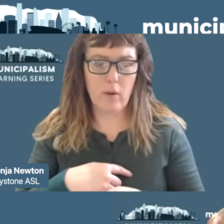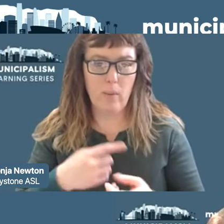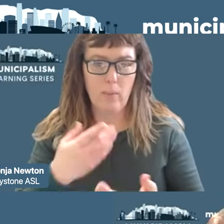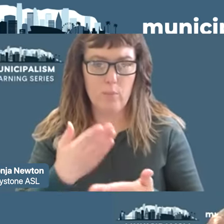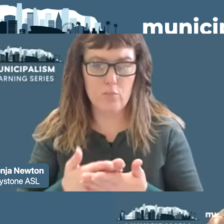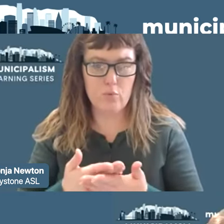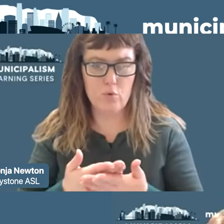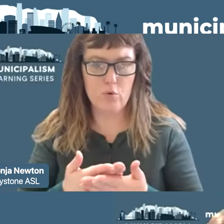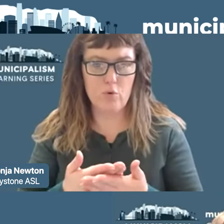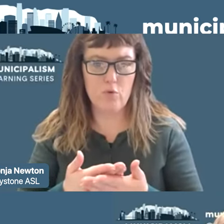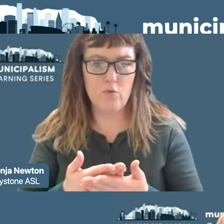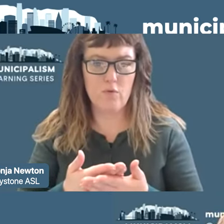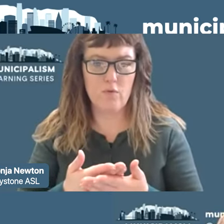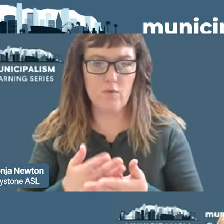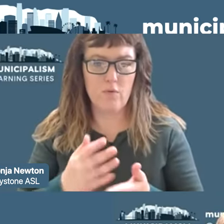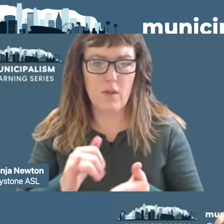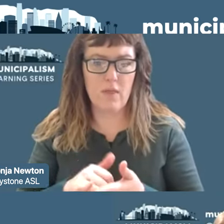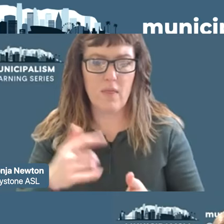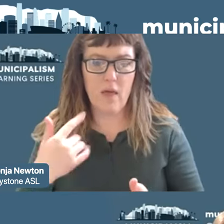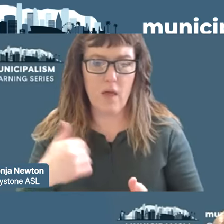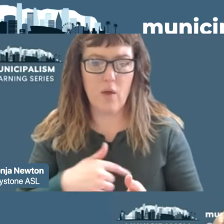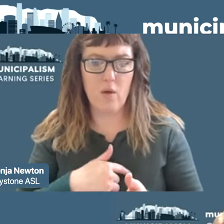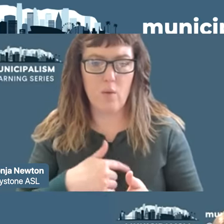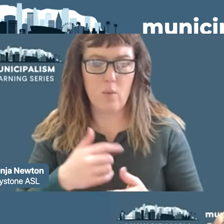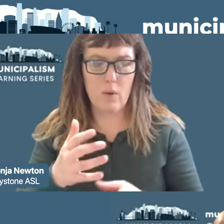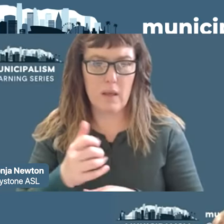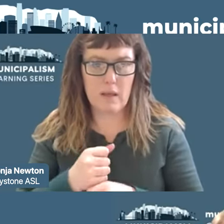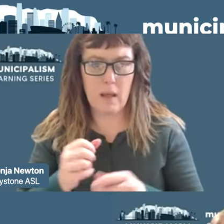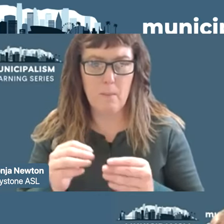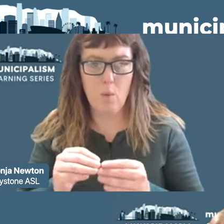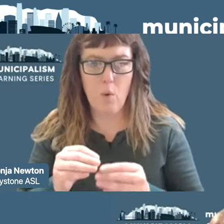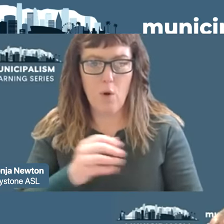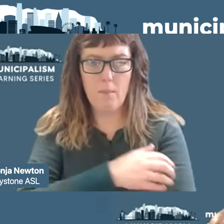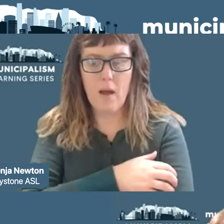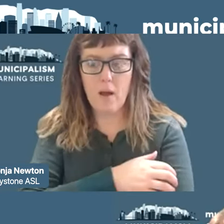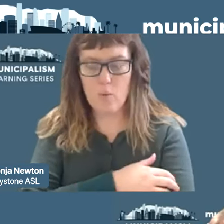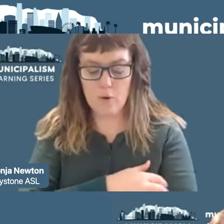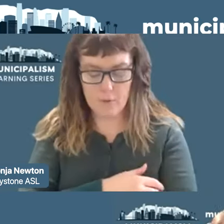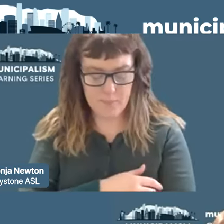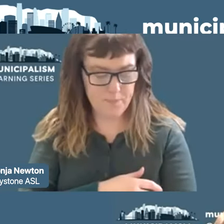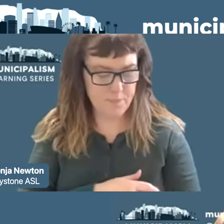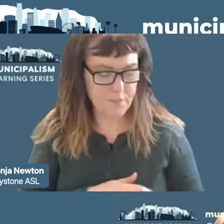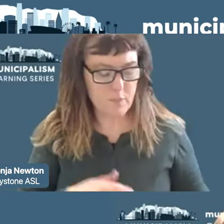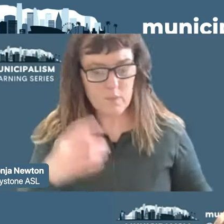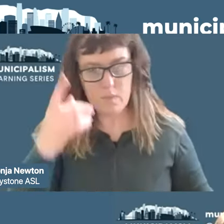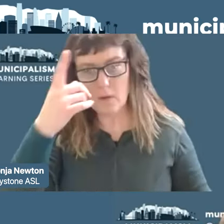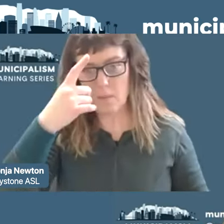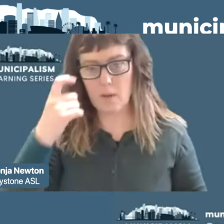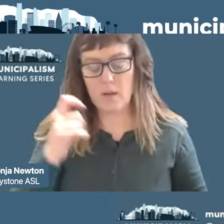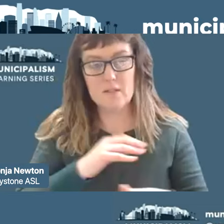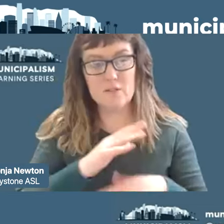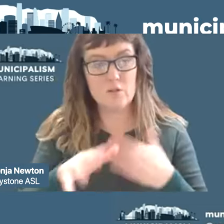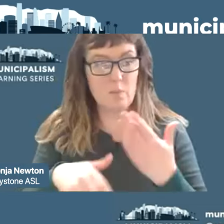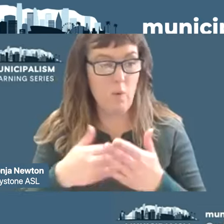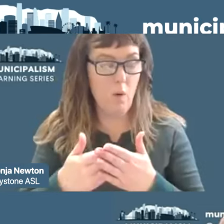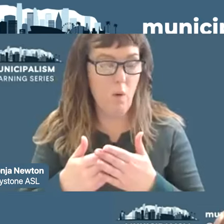able to have to gain more power because all the alliance that